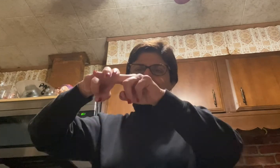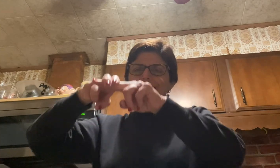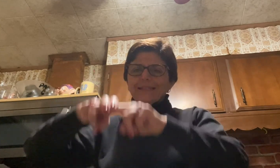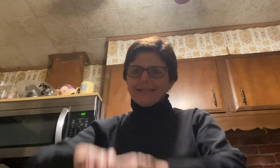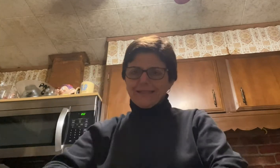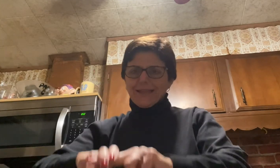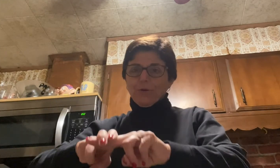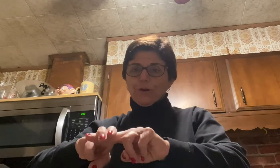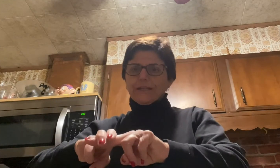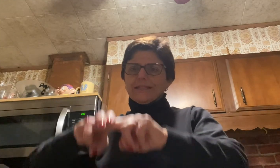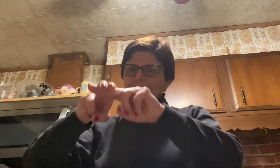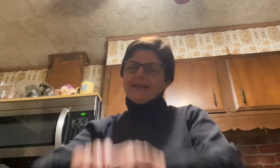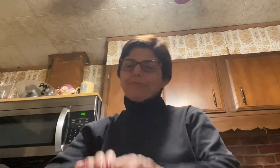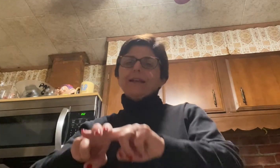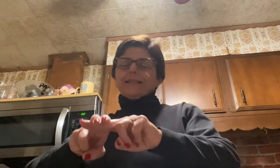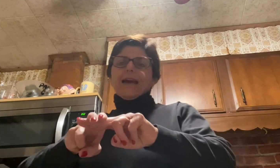Or he can sit right down.